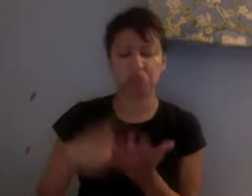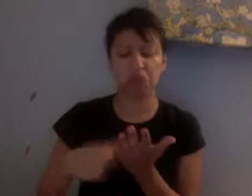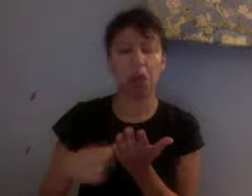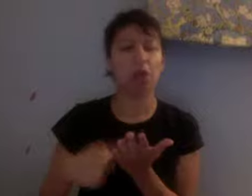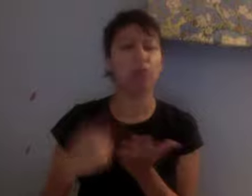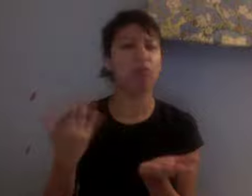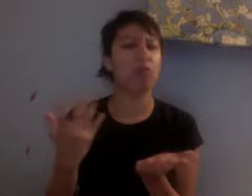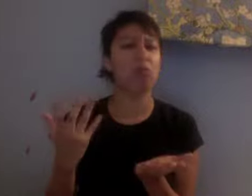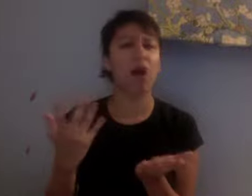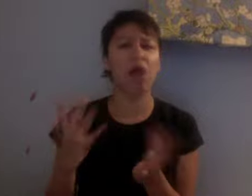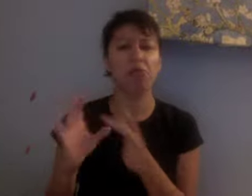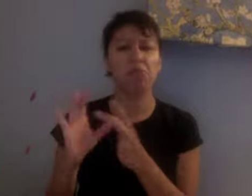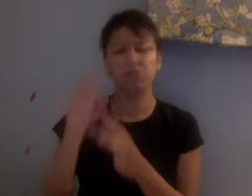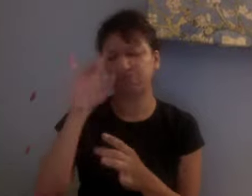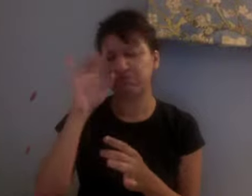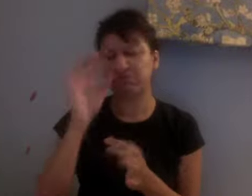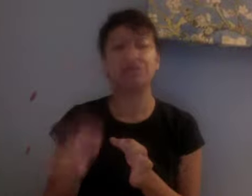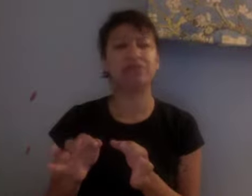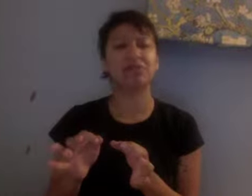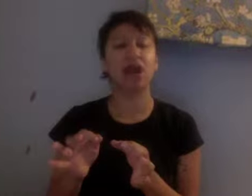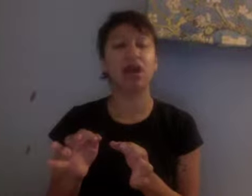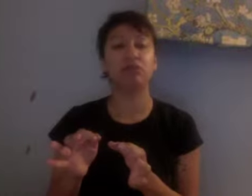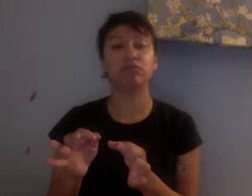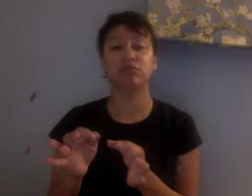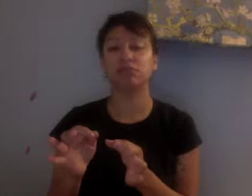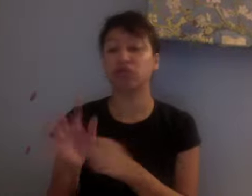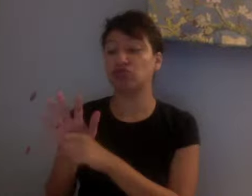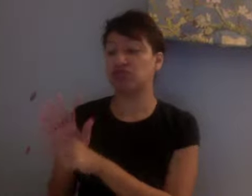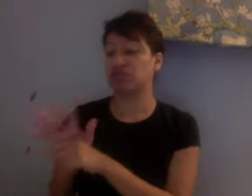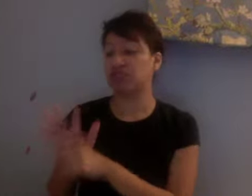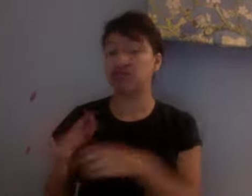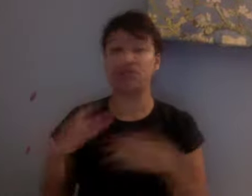stress and health. we talked about yesterday.